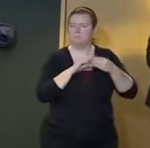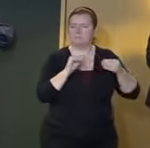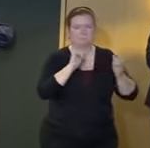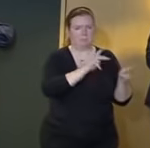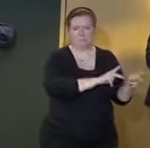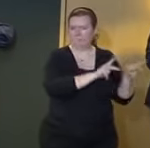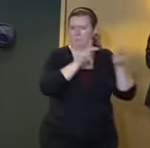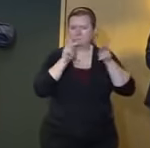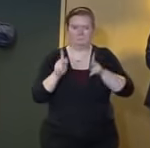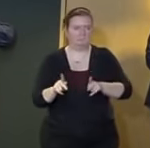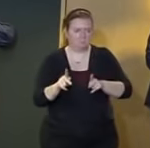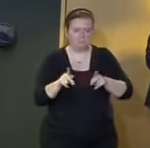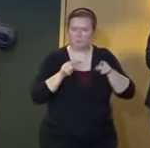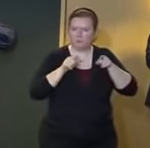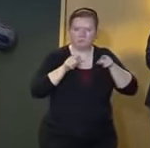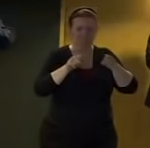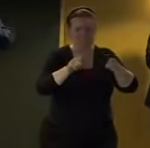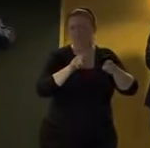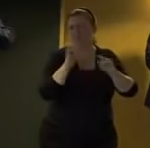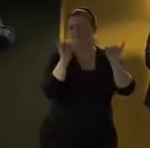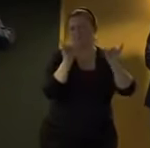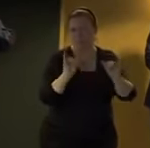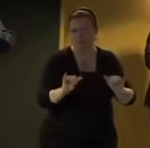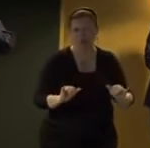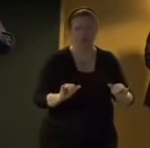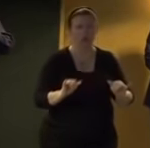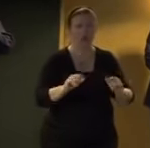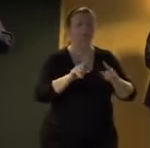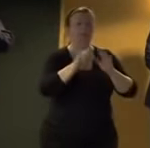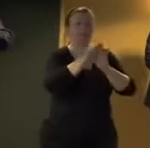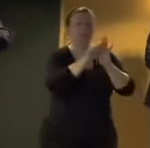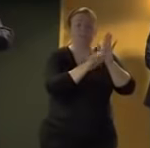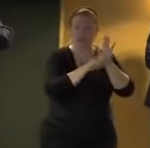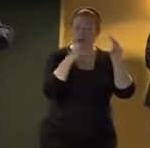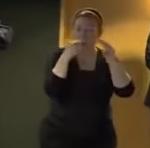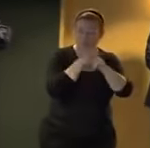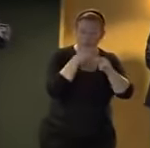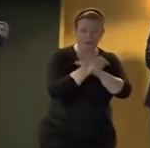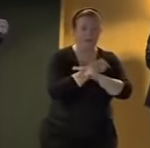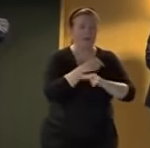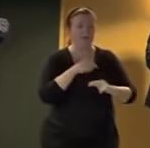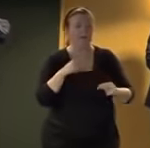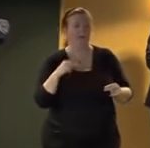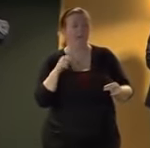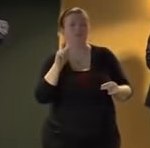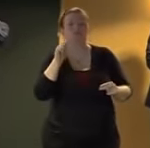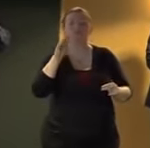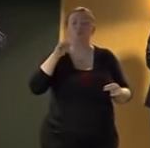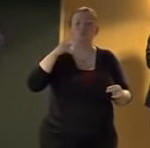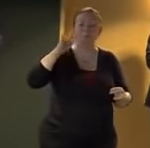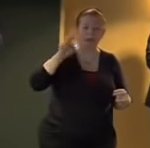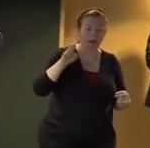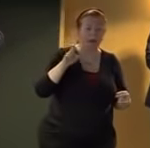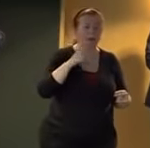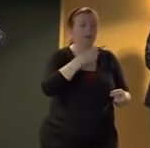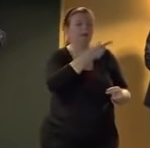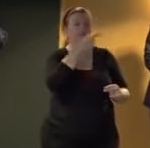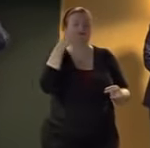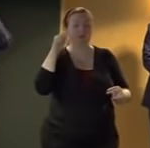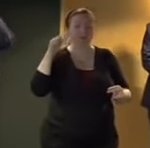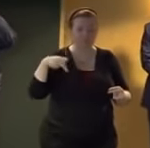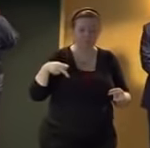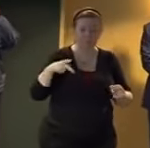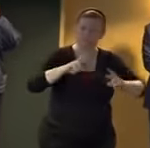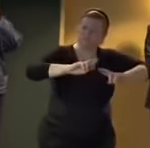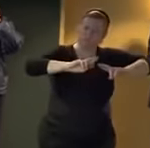almost all of it actually state highways new jersey turnpike garden state parkway atlantic city expressway are fully prepared to